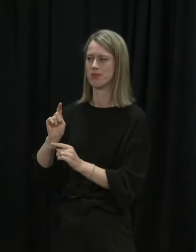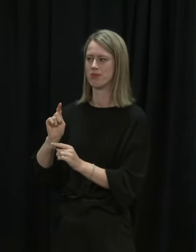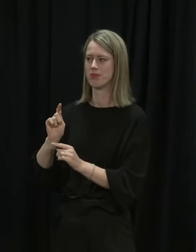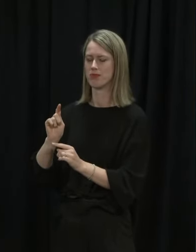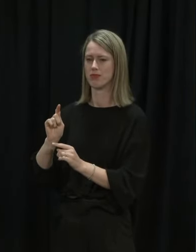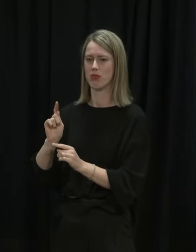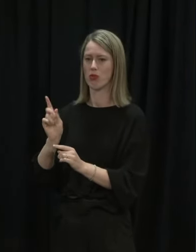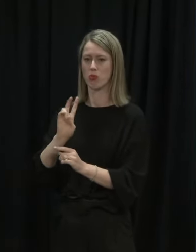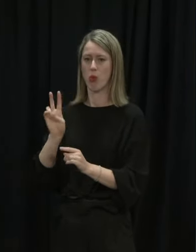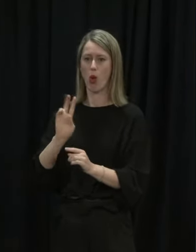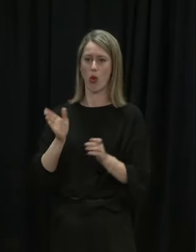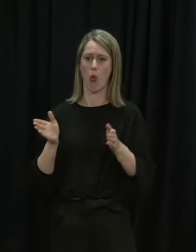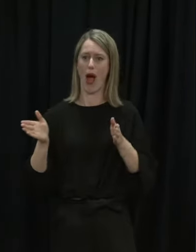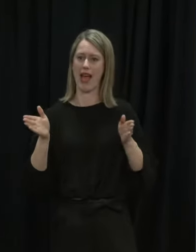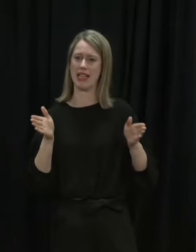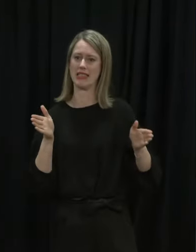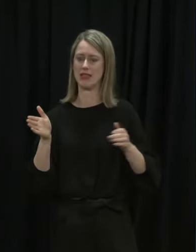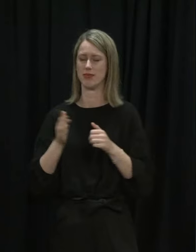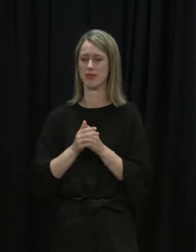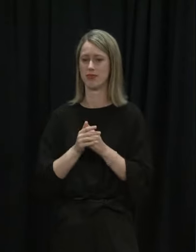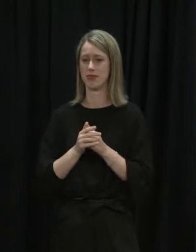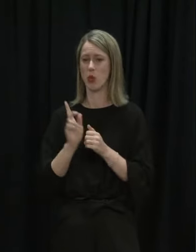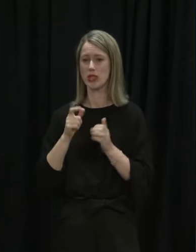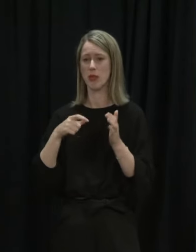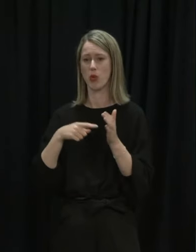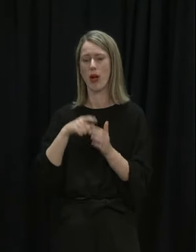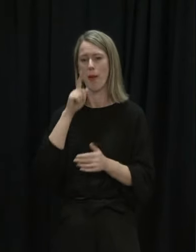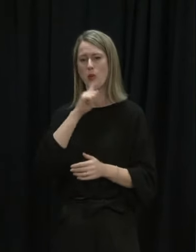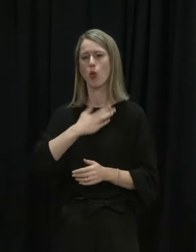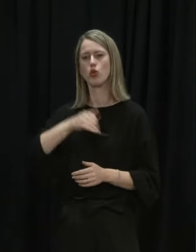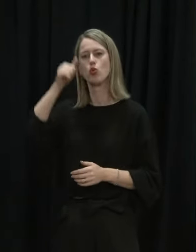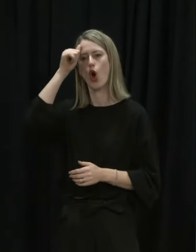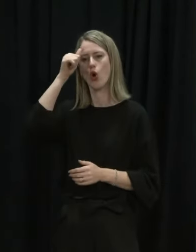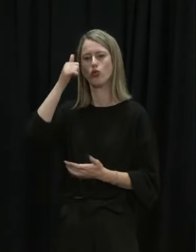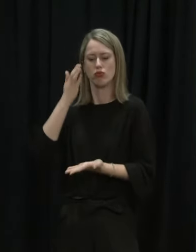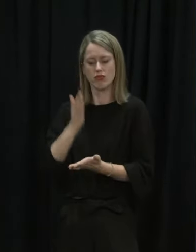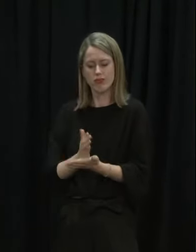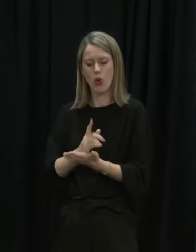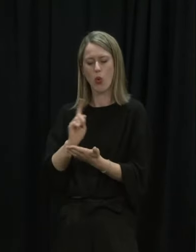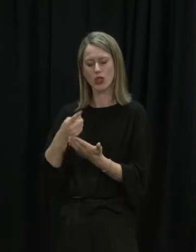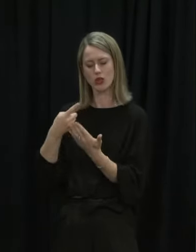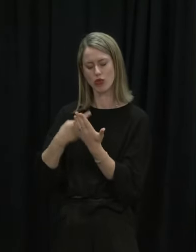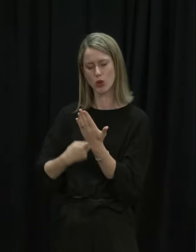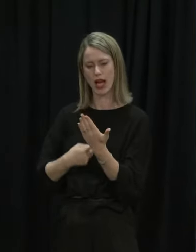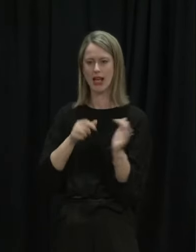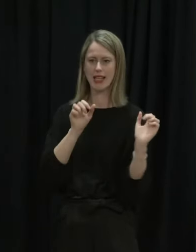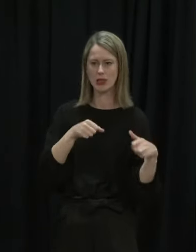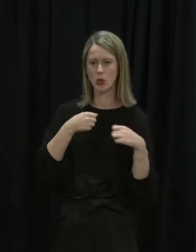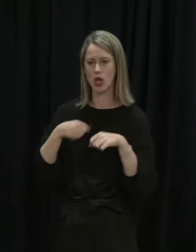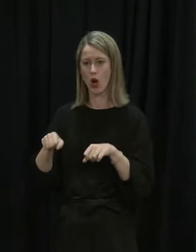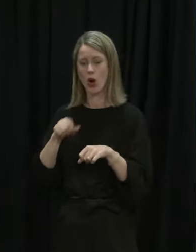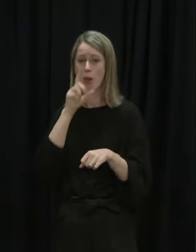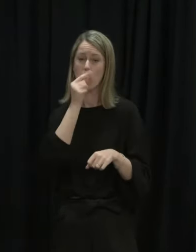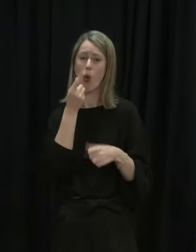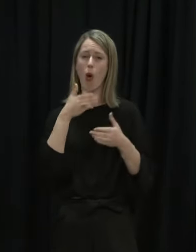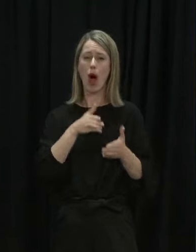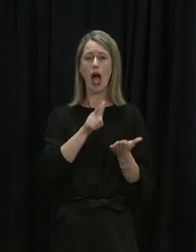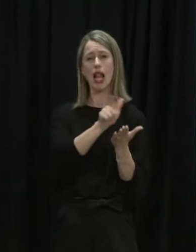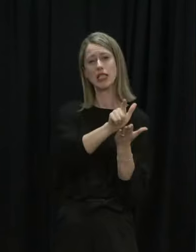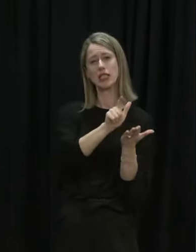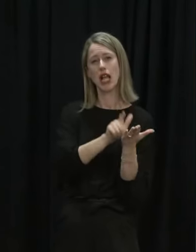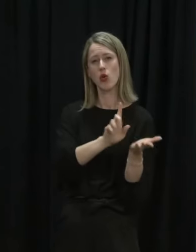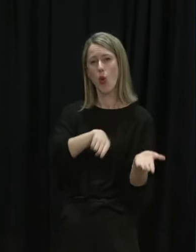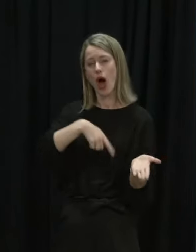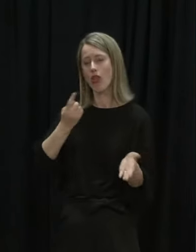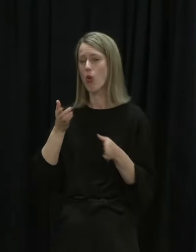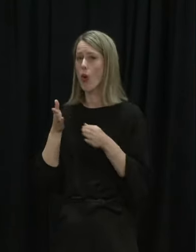either way. What I think the most important thing is certainty. Now if certainty can be delivered by legislation that's one thing. If there are other